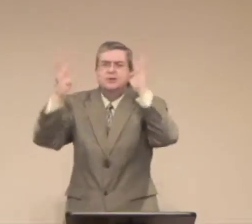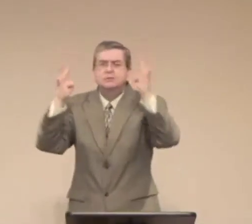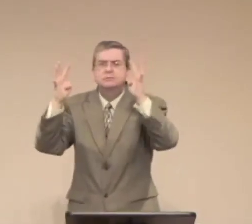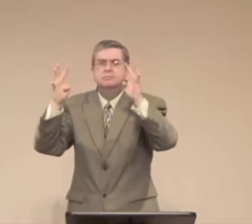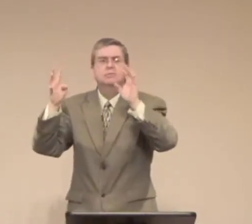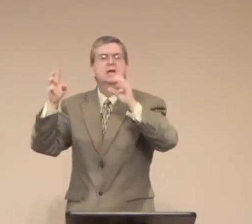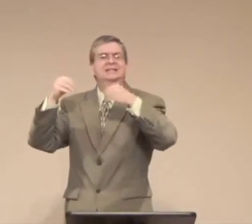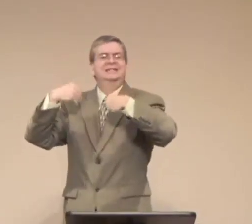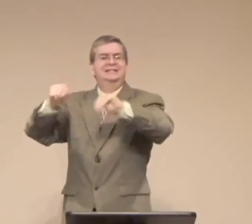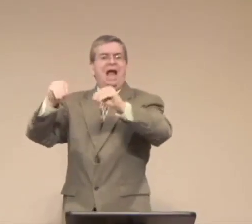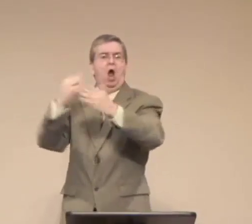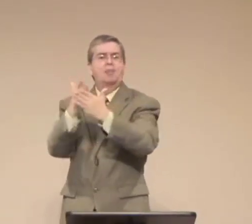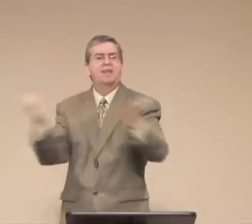when he was